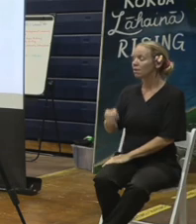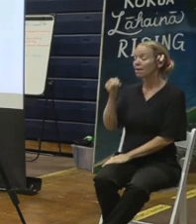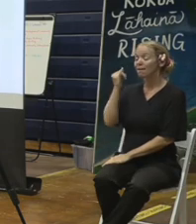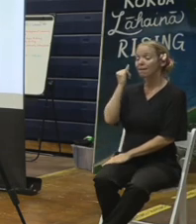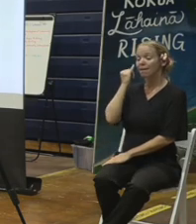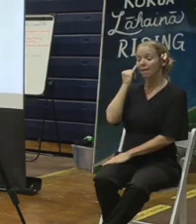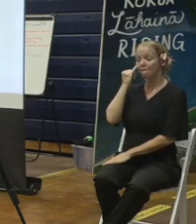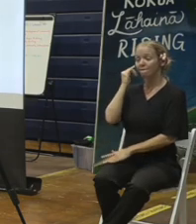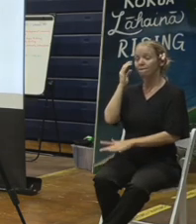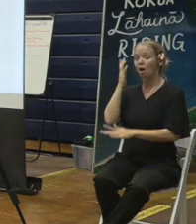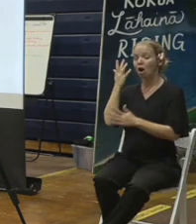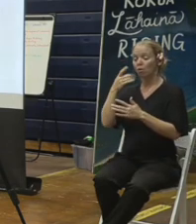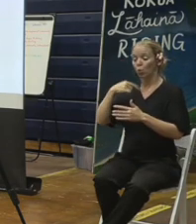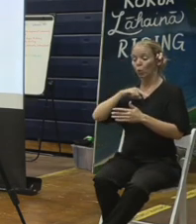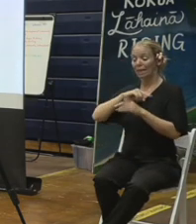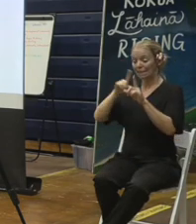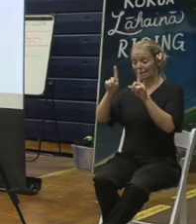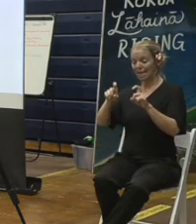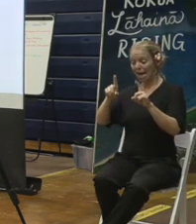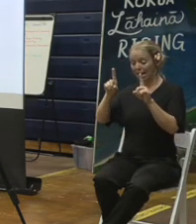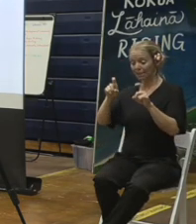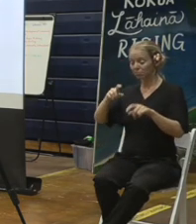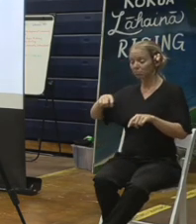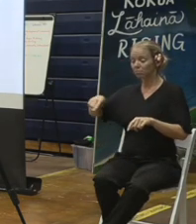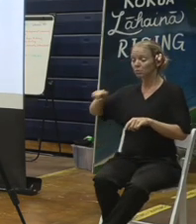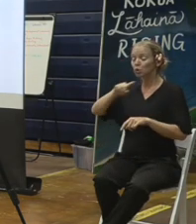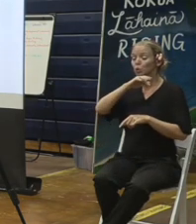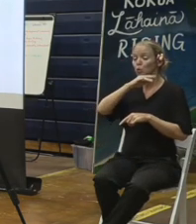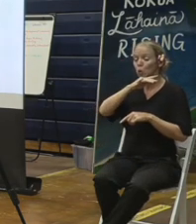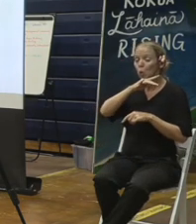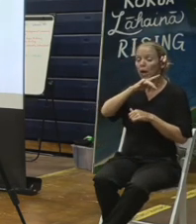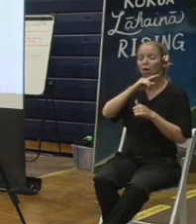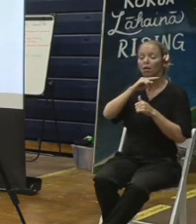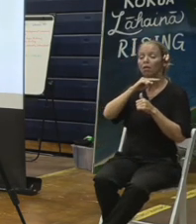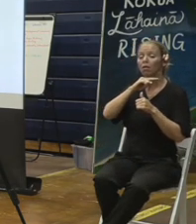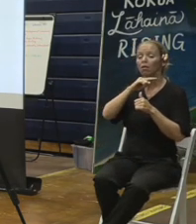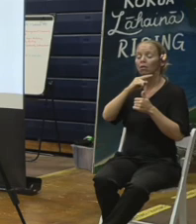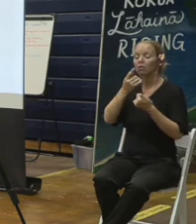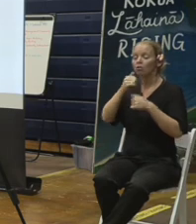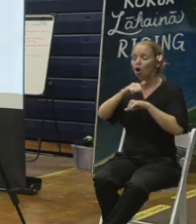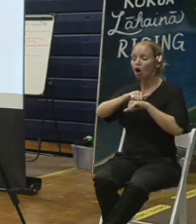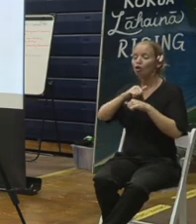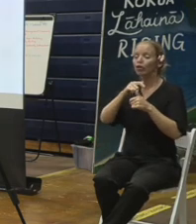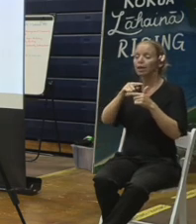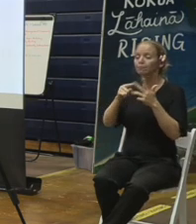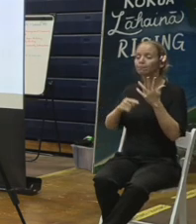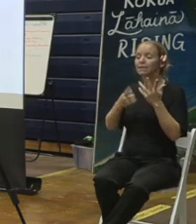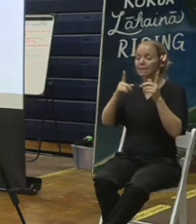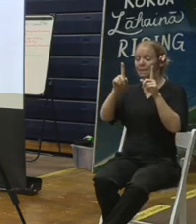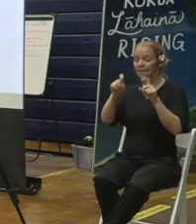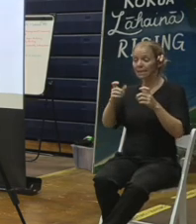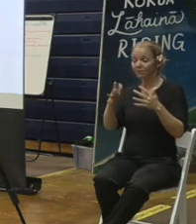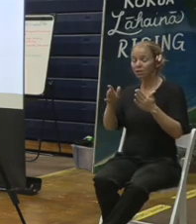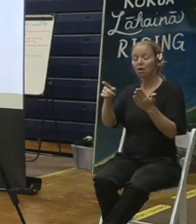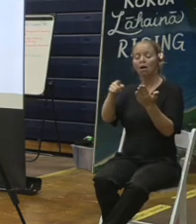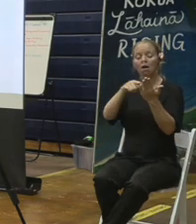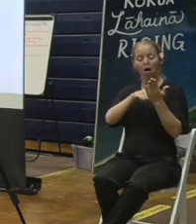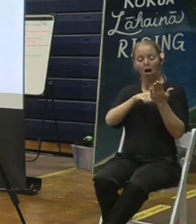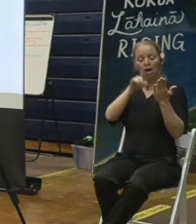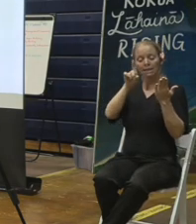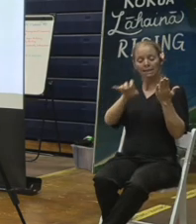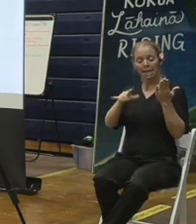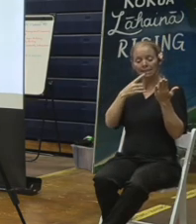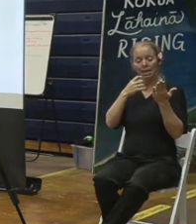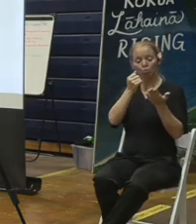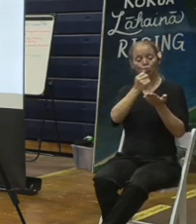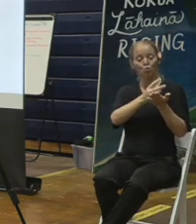level, then there will be no more excavation on that particular property and we will come back and we will backfill